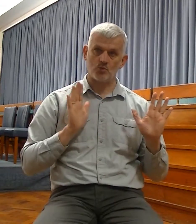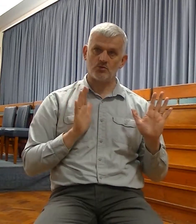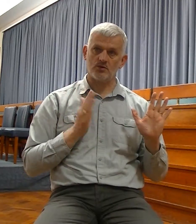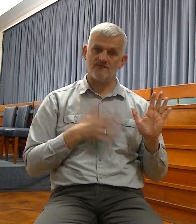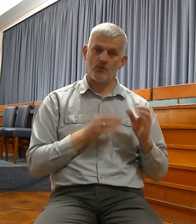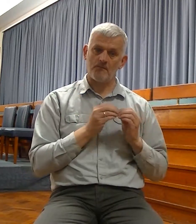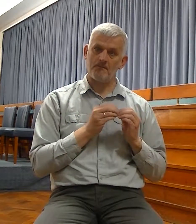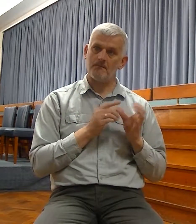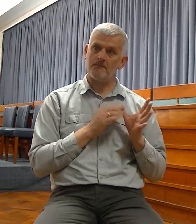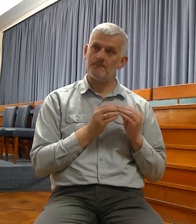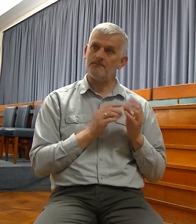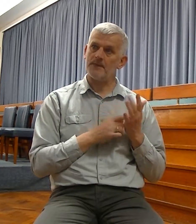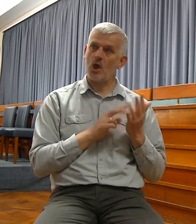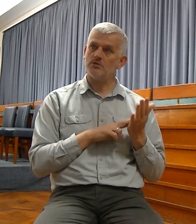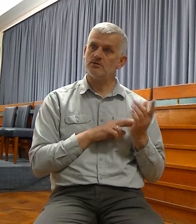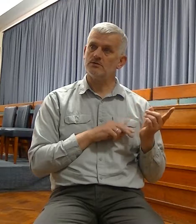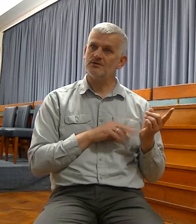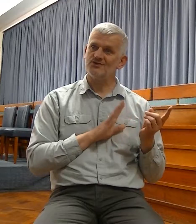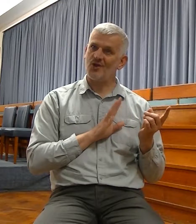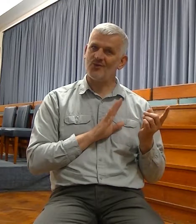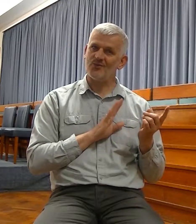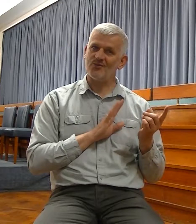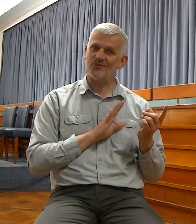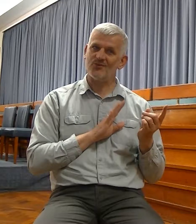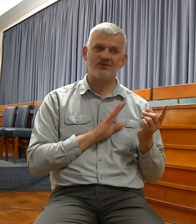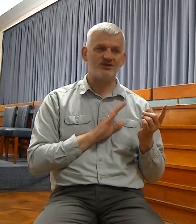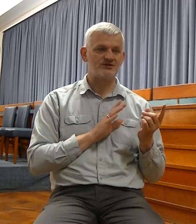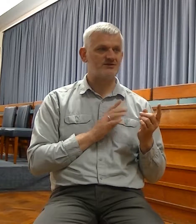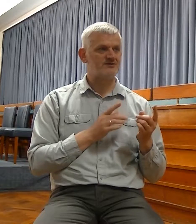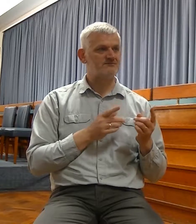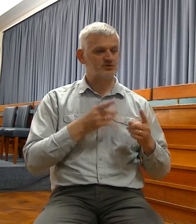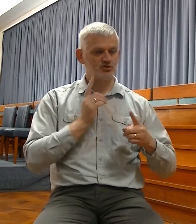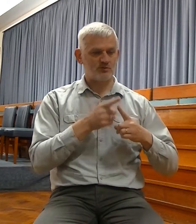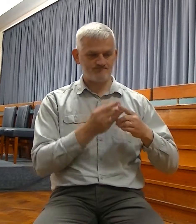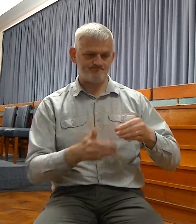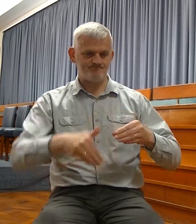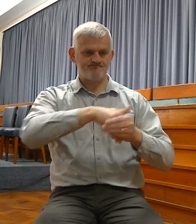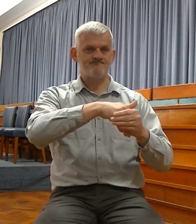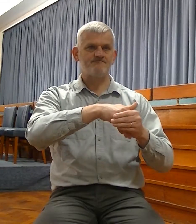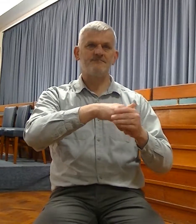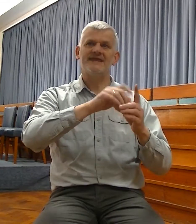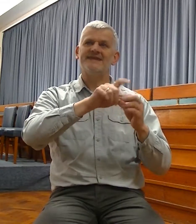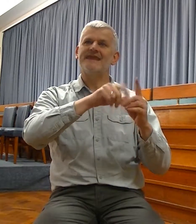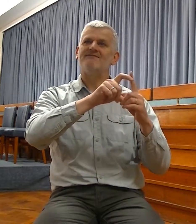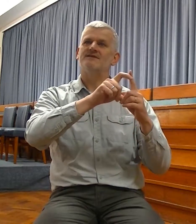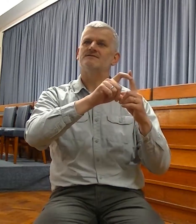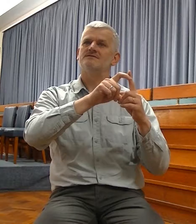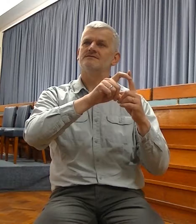He ties the prophecy straight away with one of David their King, whom I will